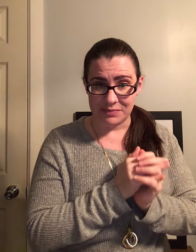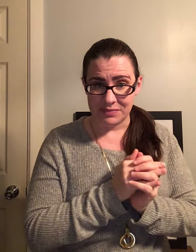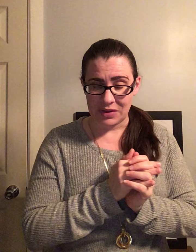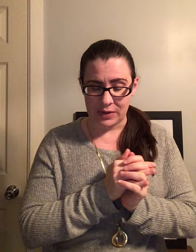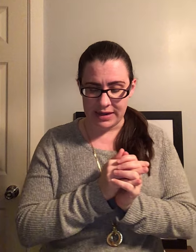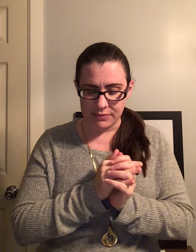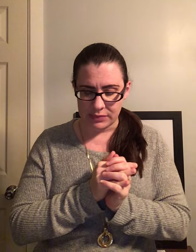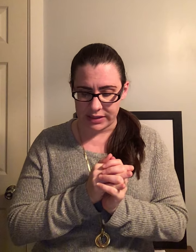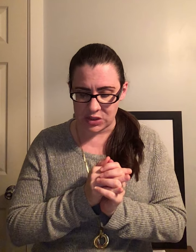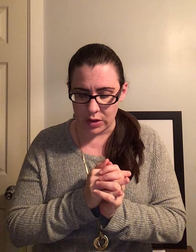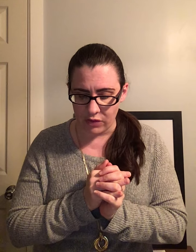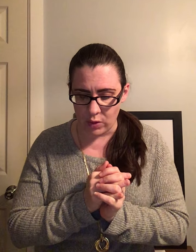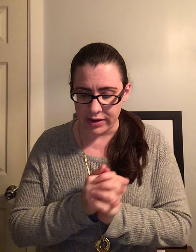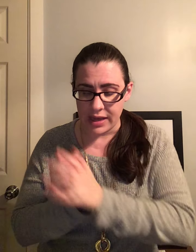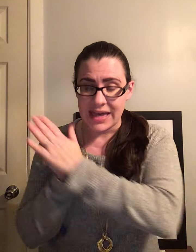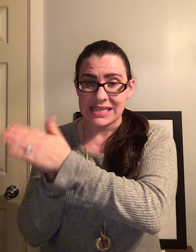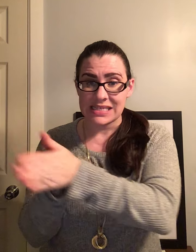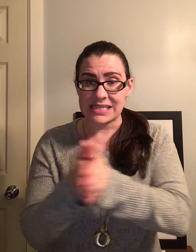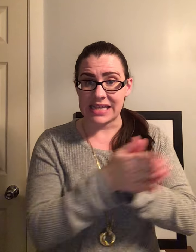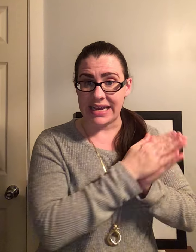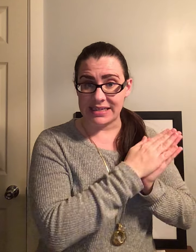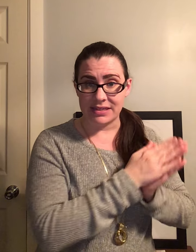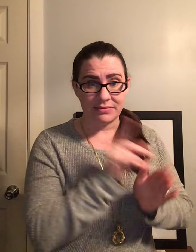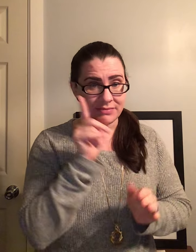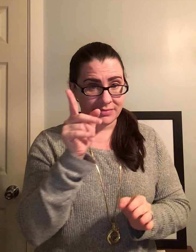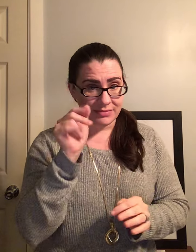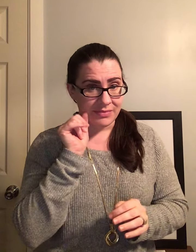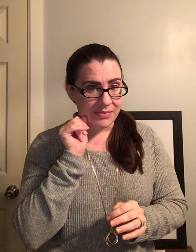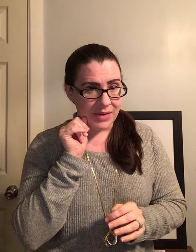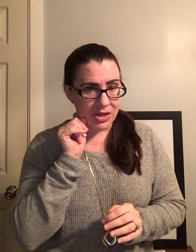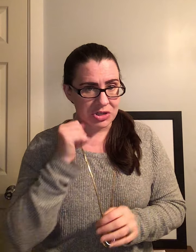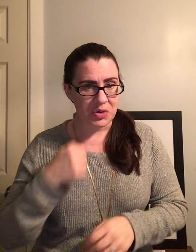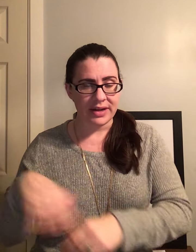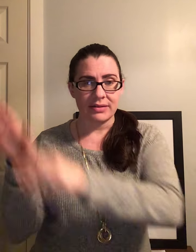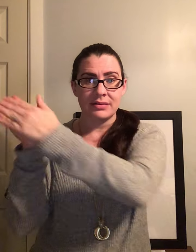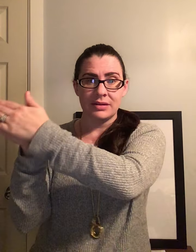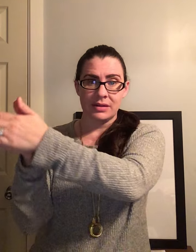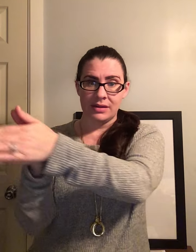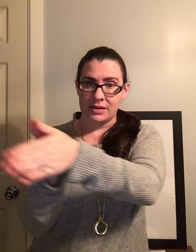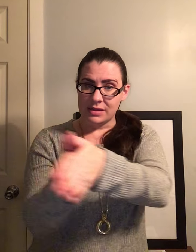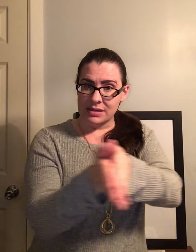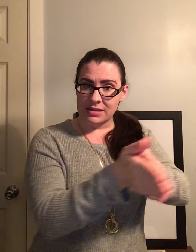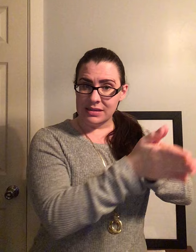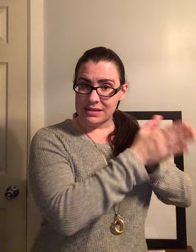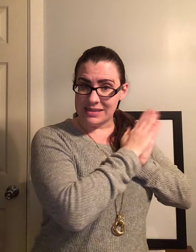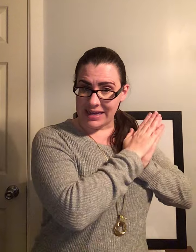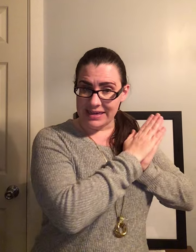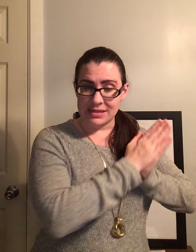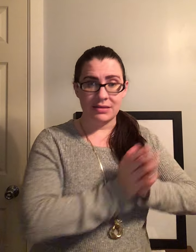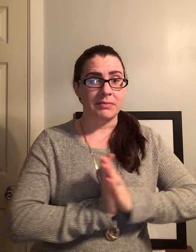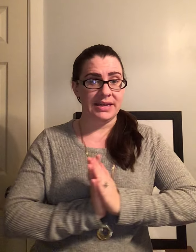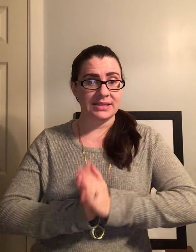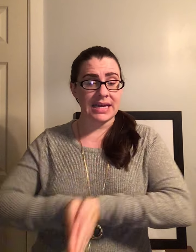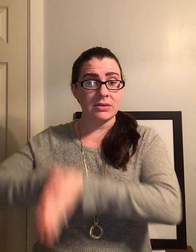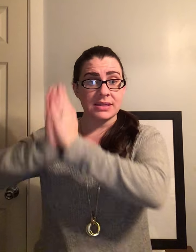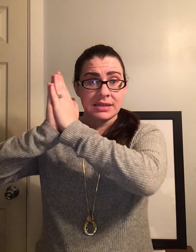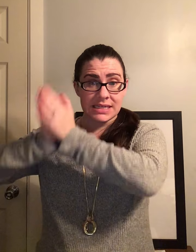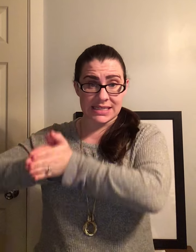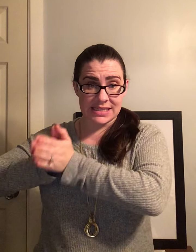Okay, let's do another one. Sight. Now you do it. Sight. Make the sounds. S.